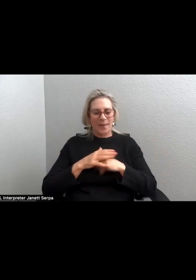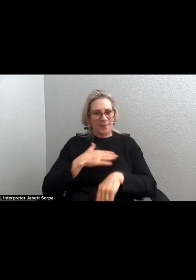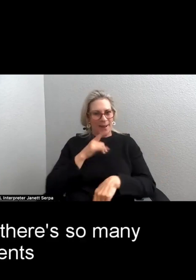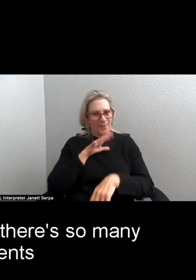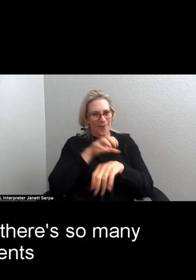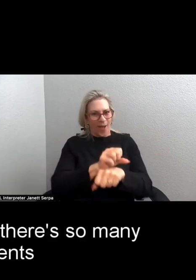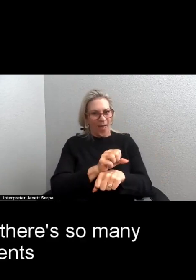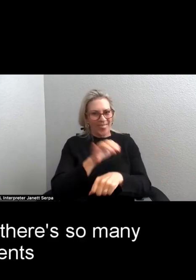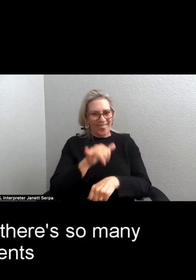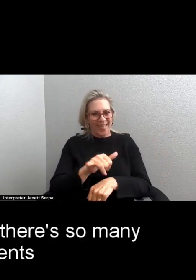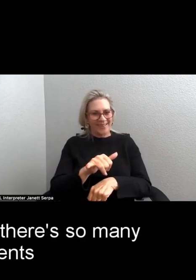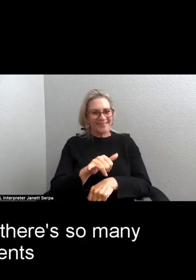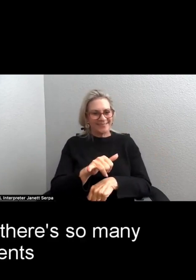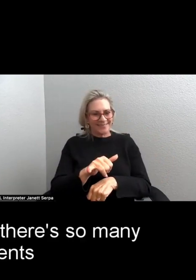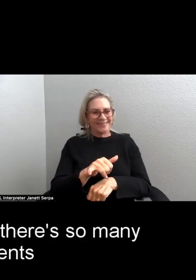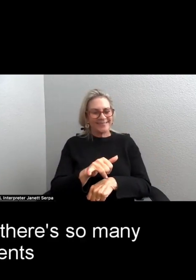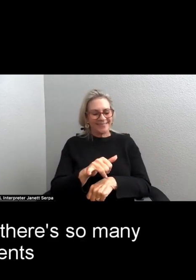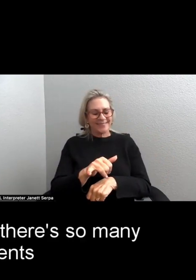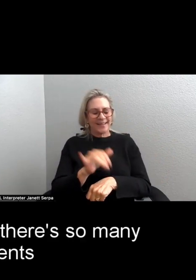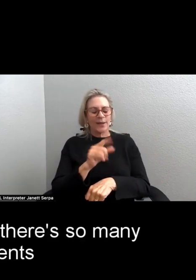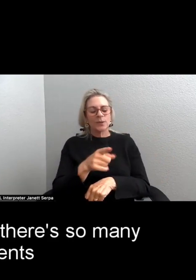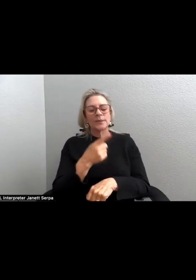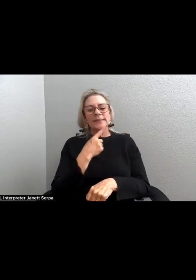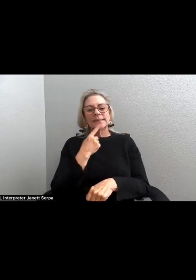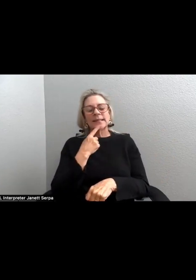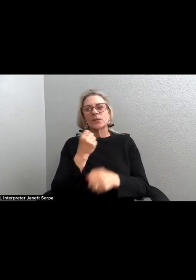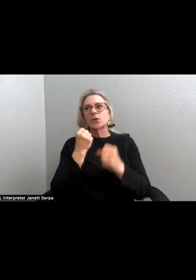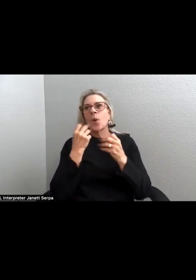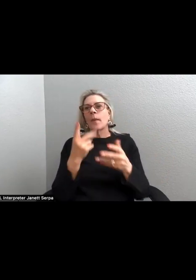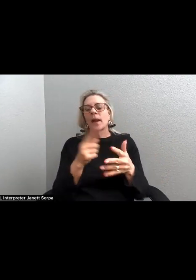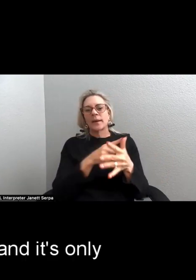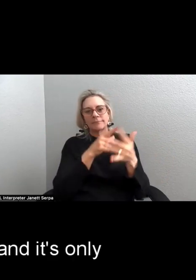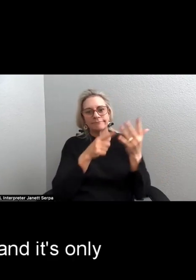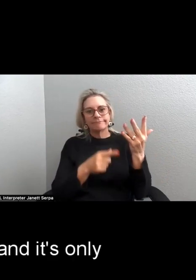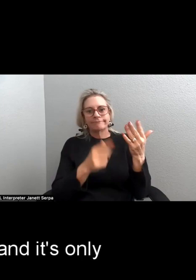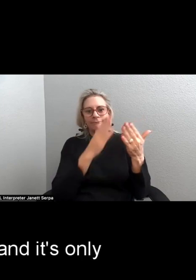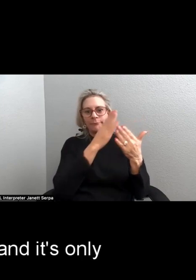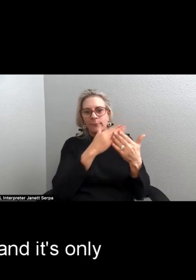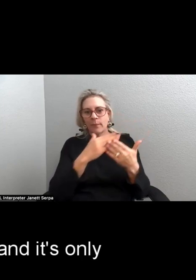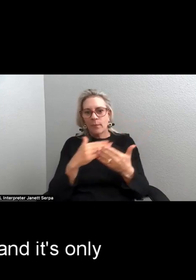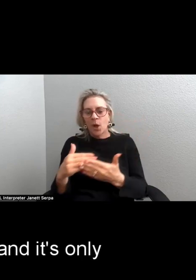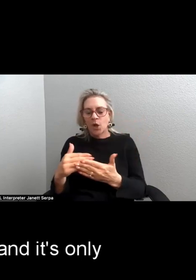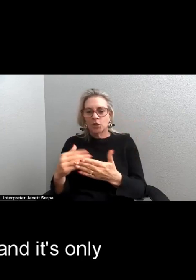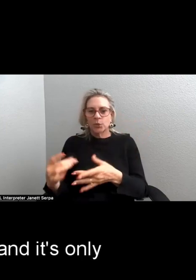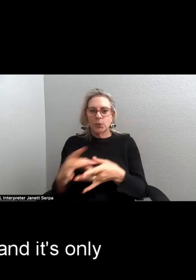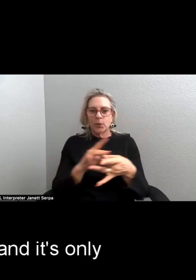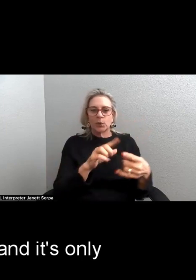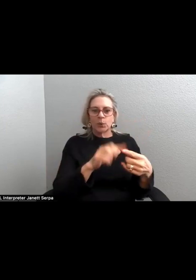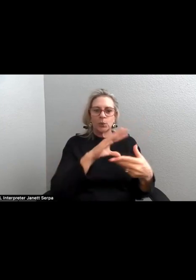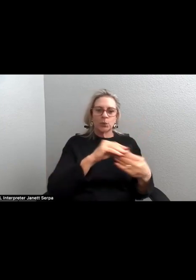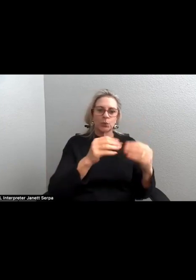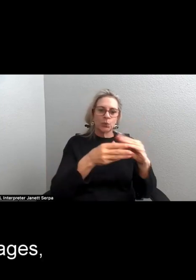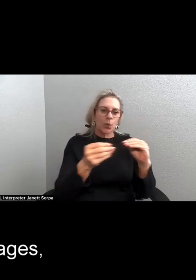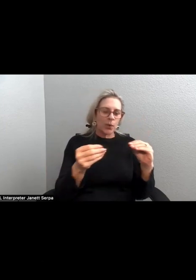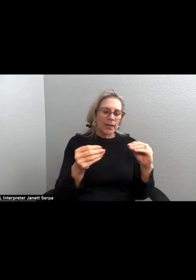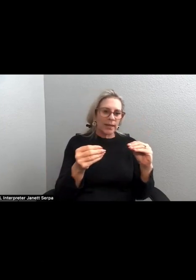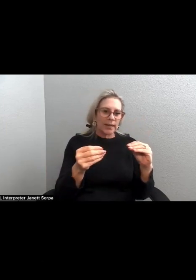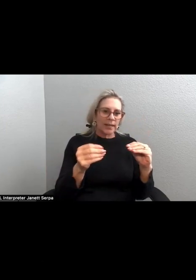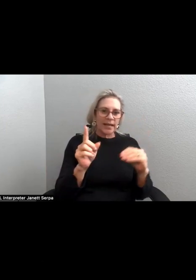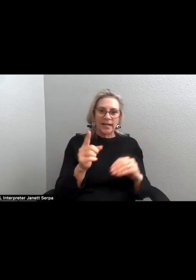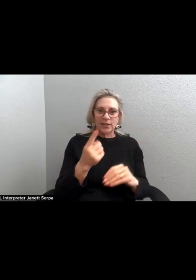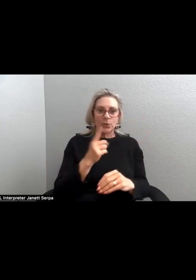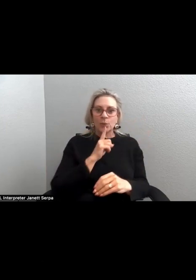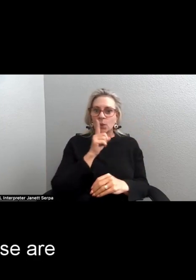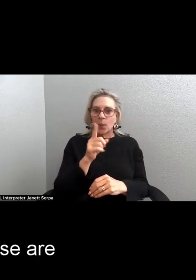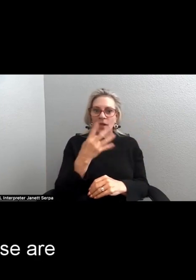got that. So like you see, there's so many elements to the story and it's only like, four pages